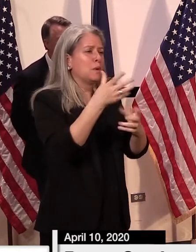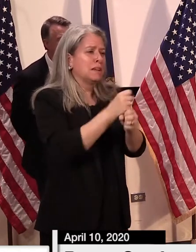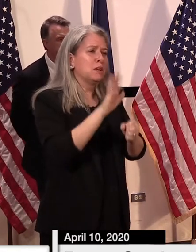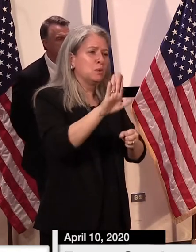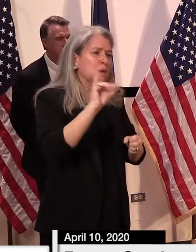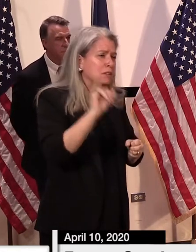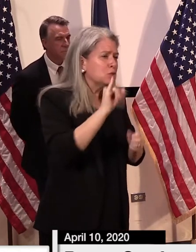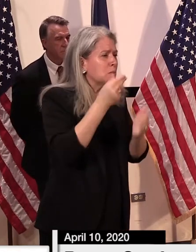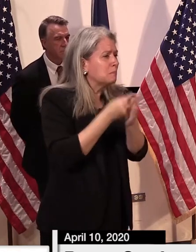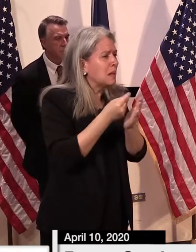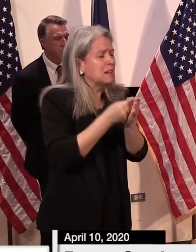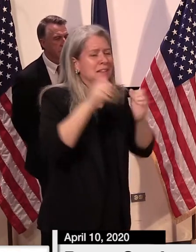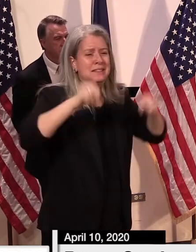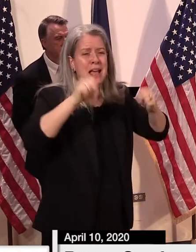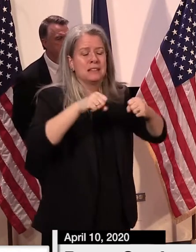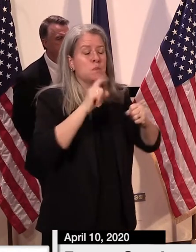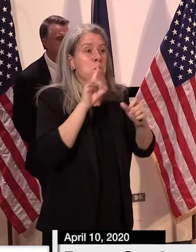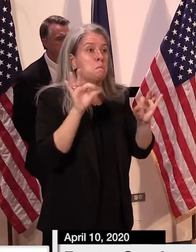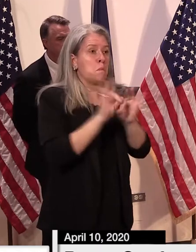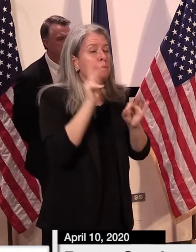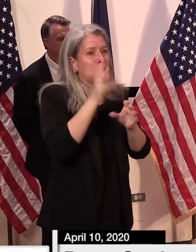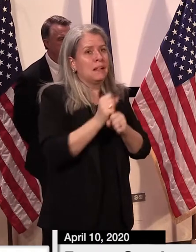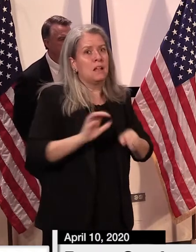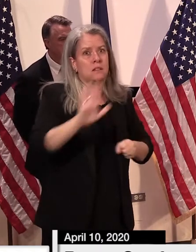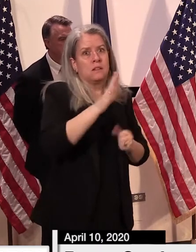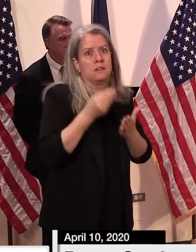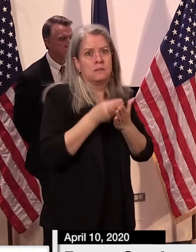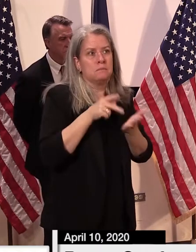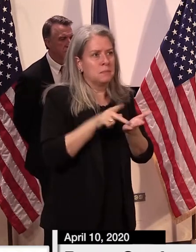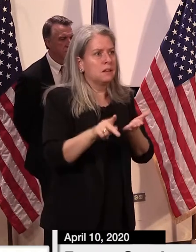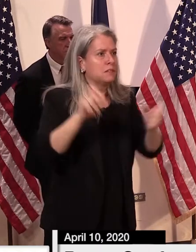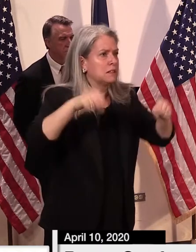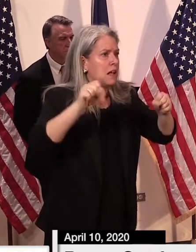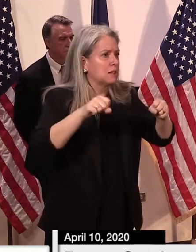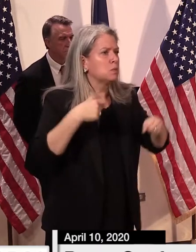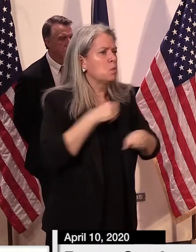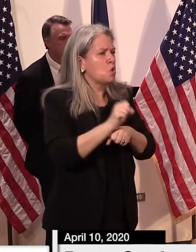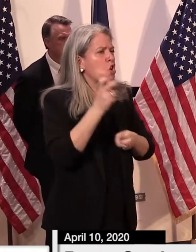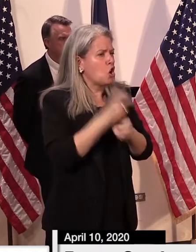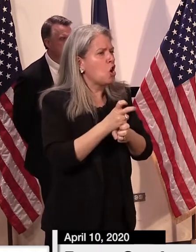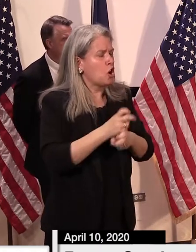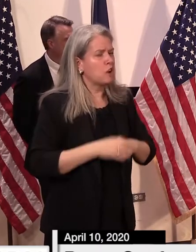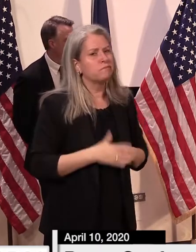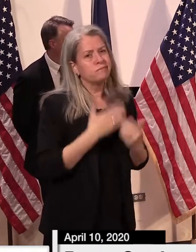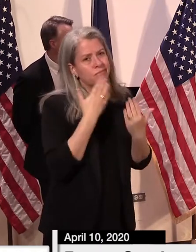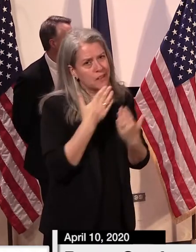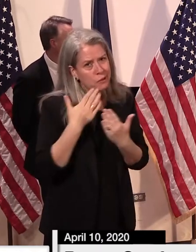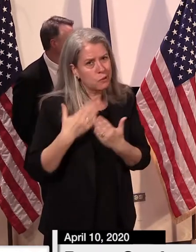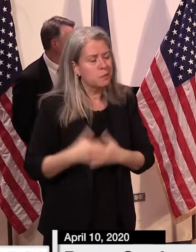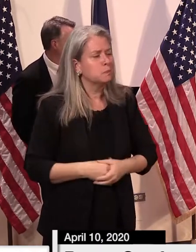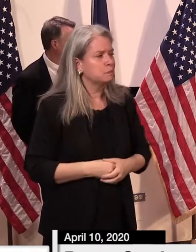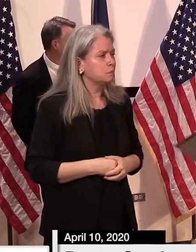important to them that people get their benefits. So, again, thank you very much. I'll turn it back over to the governor.